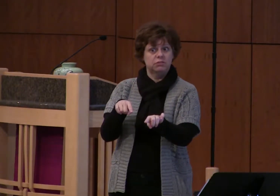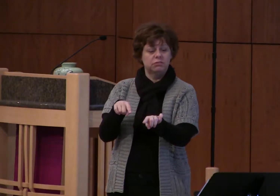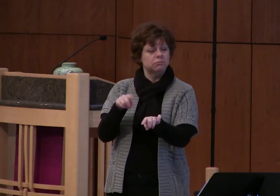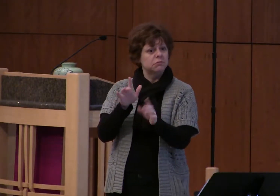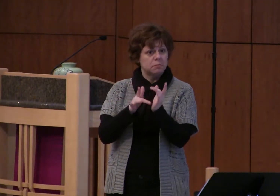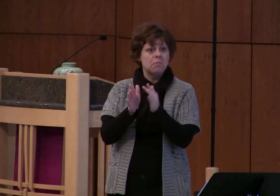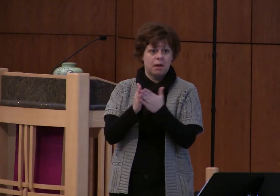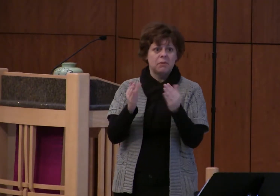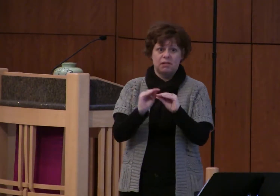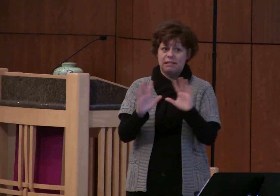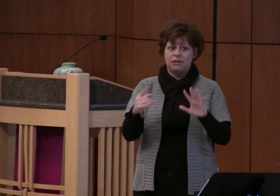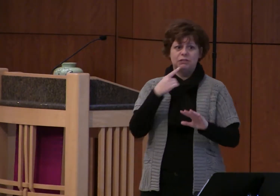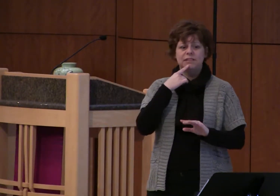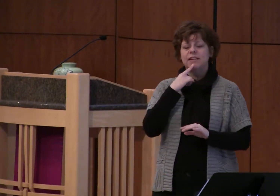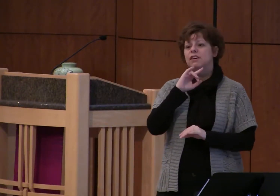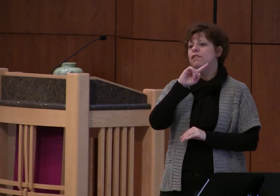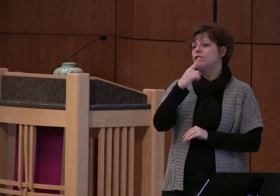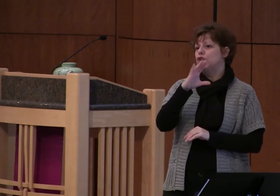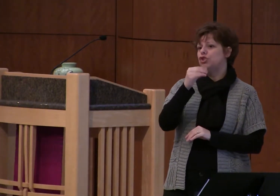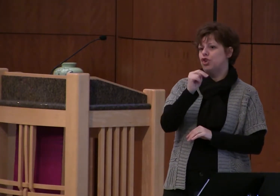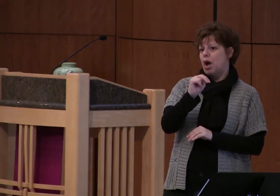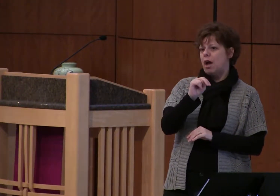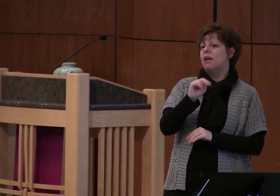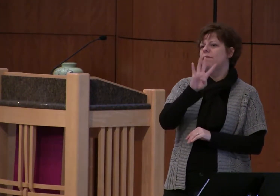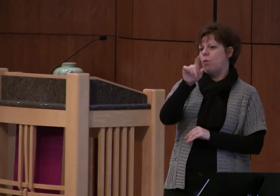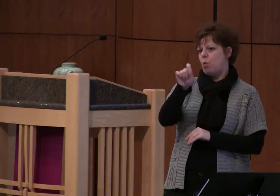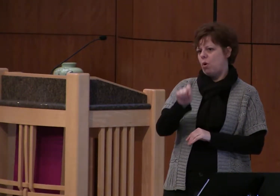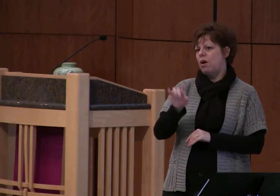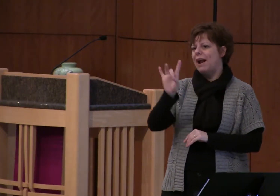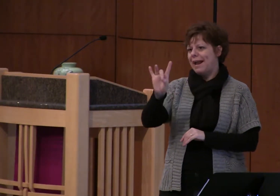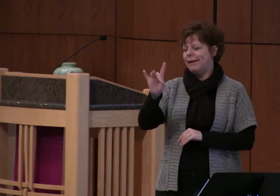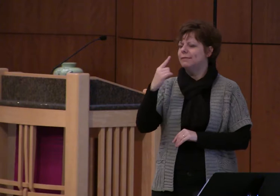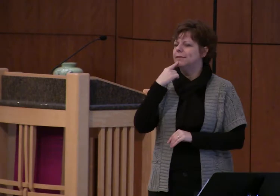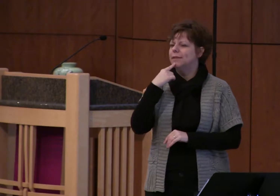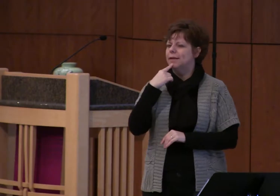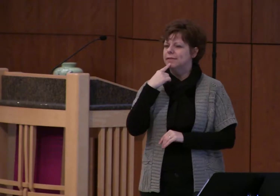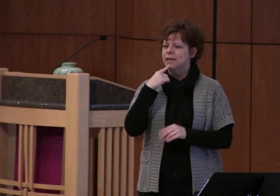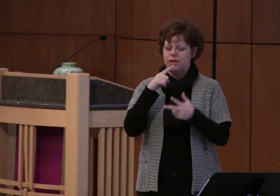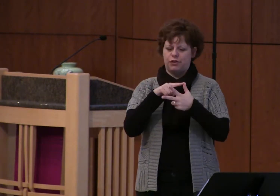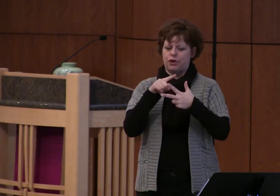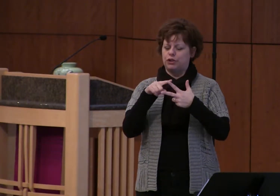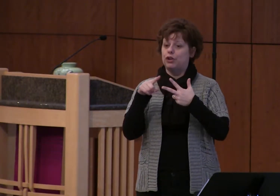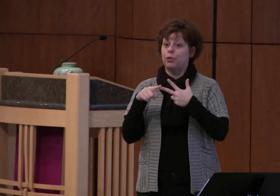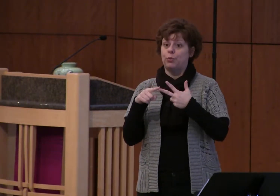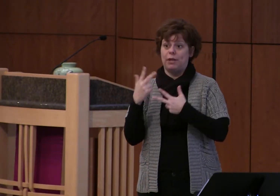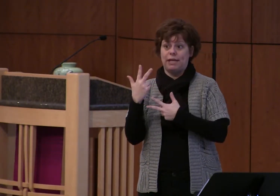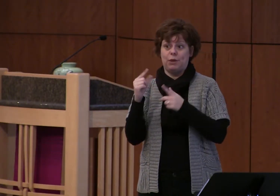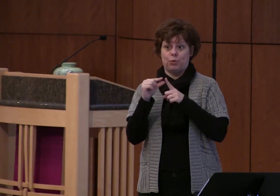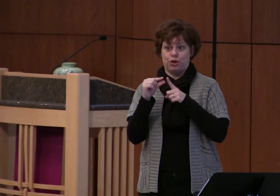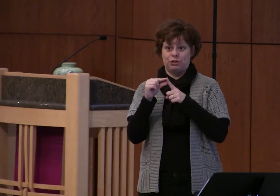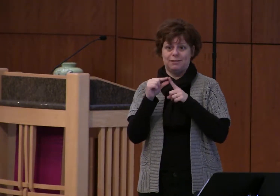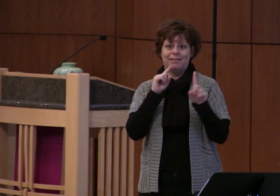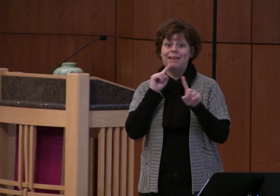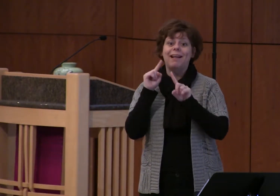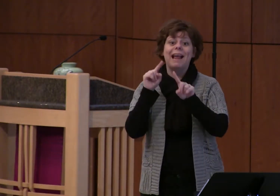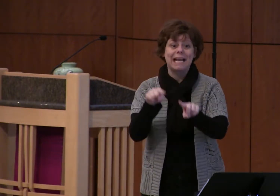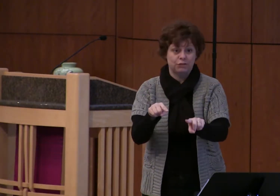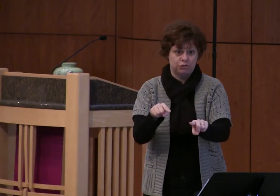in first john chapter 4 verse 8 there are three little words that answer that big